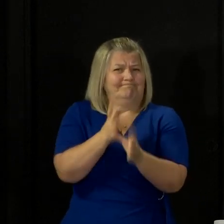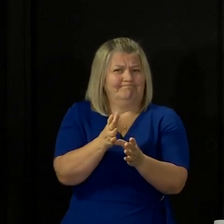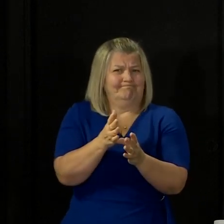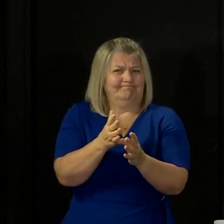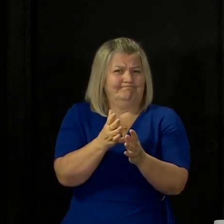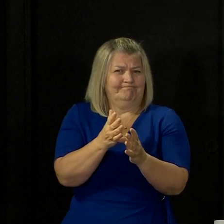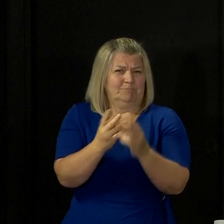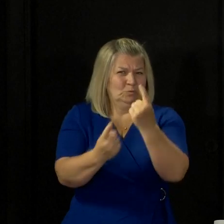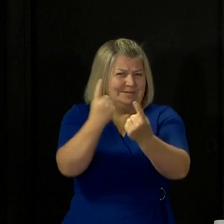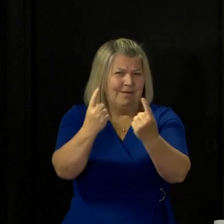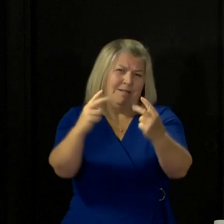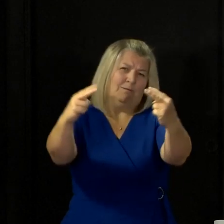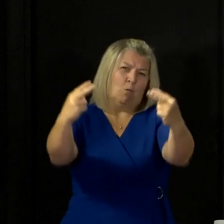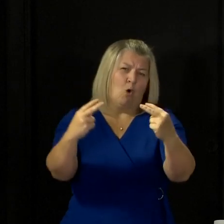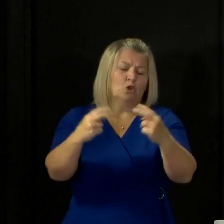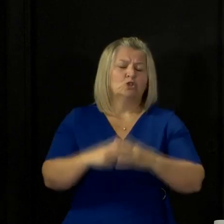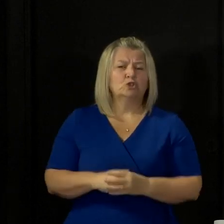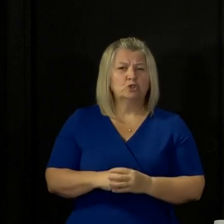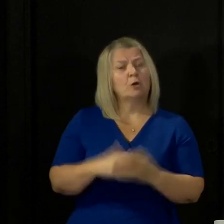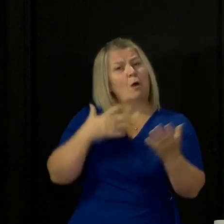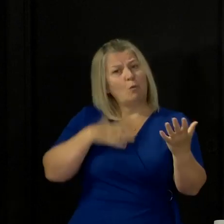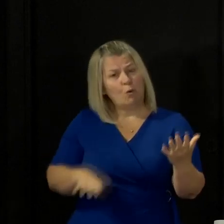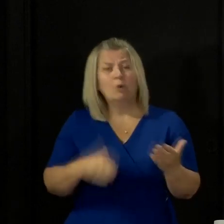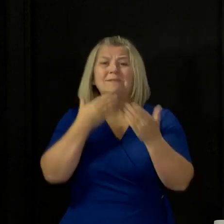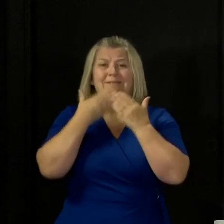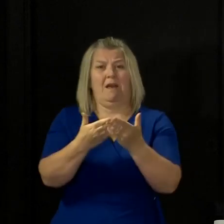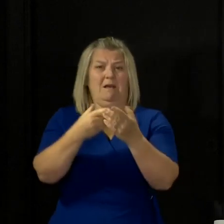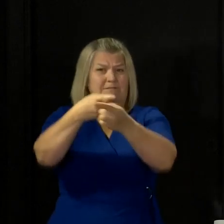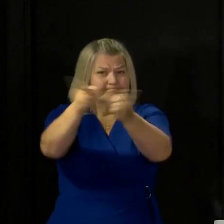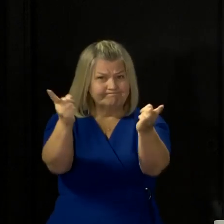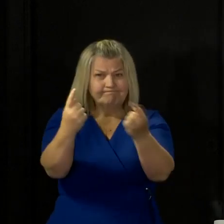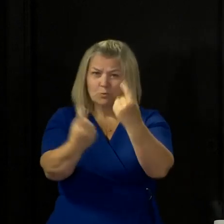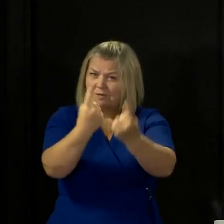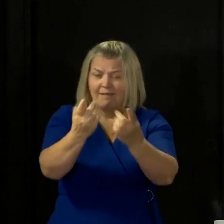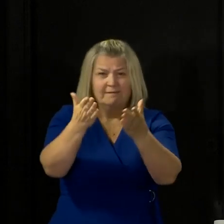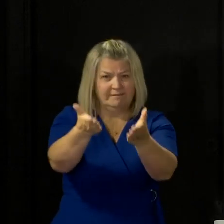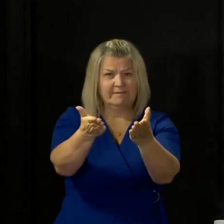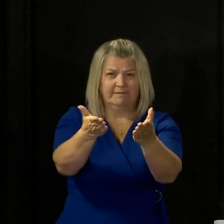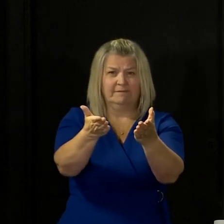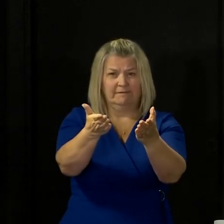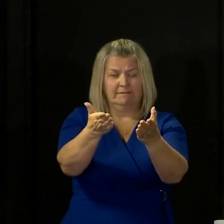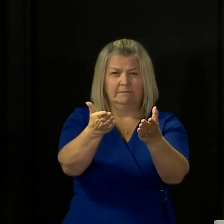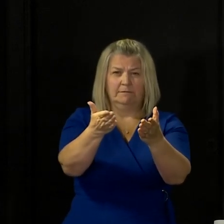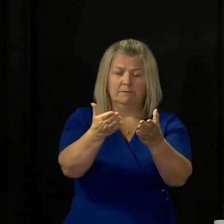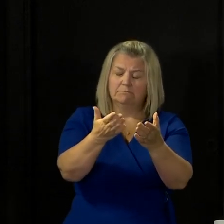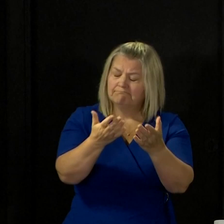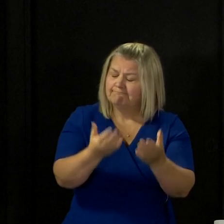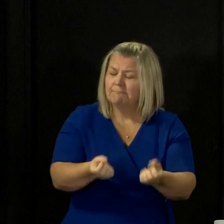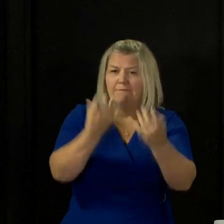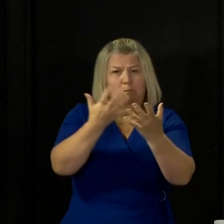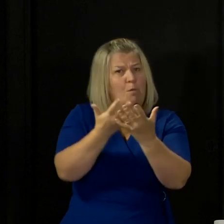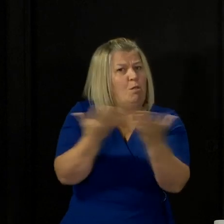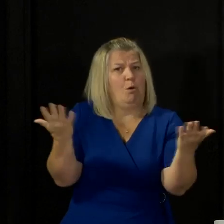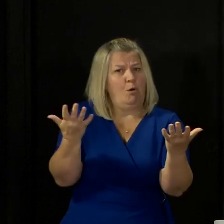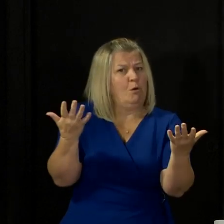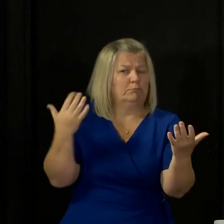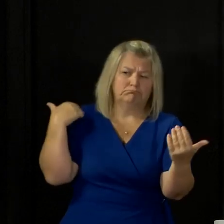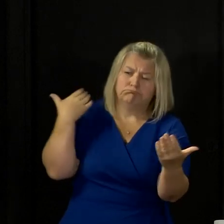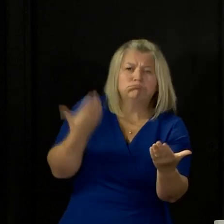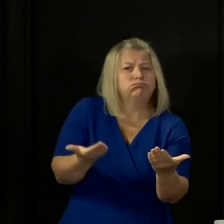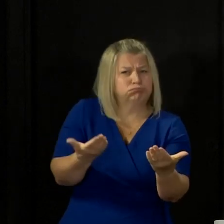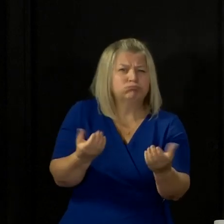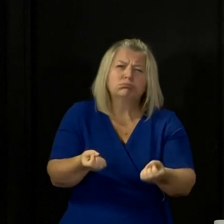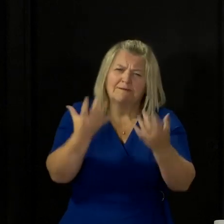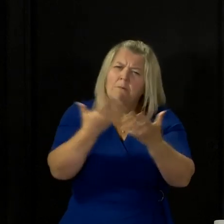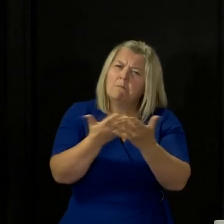I want to take a moment again to thank you for the sacrifices you have made in recent weeks. I